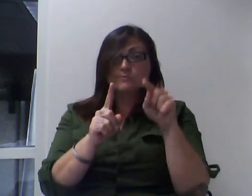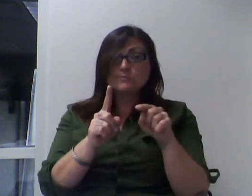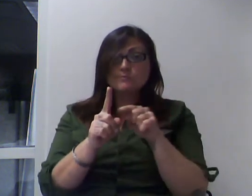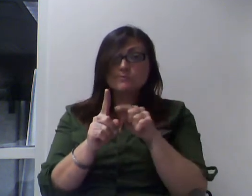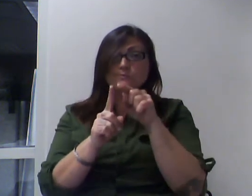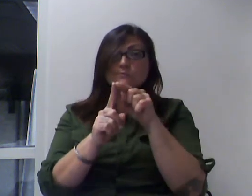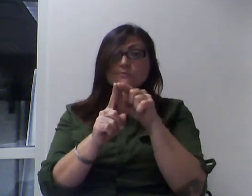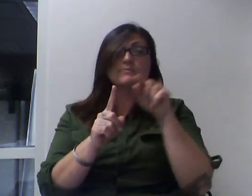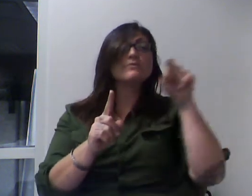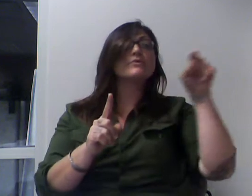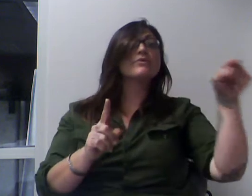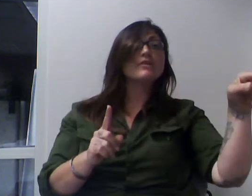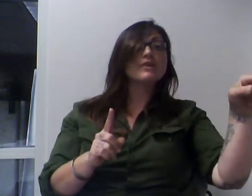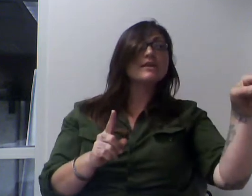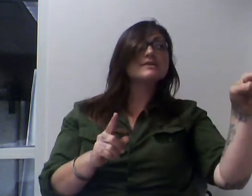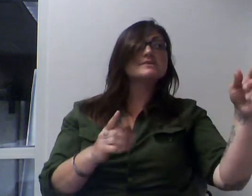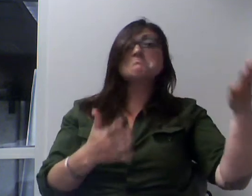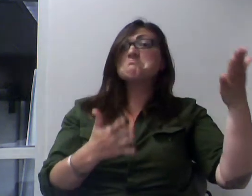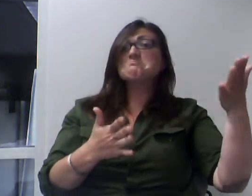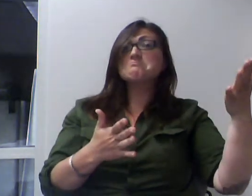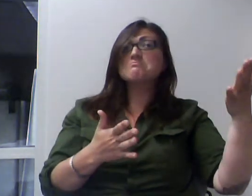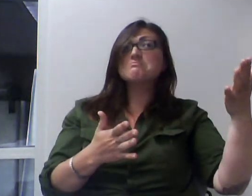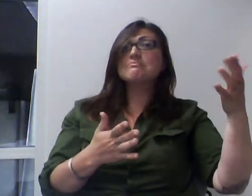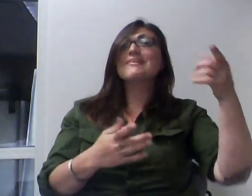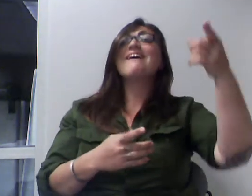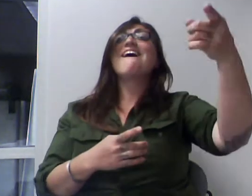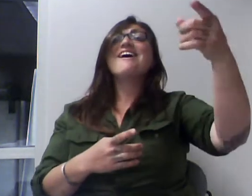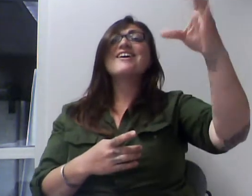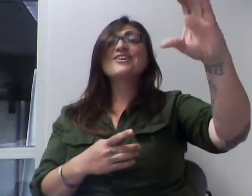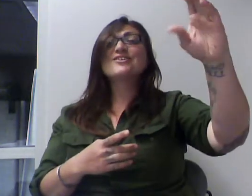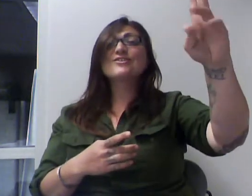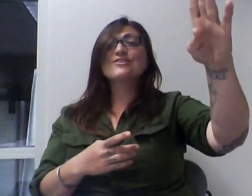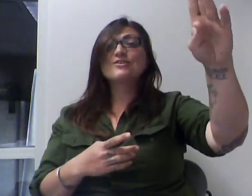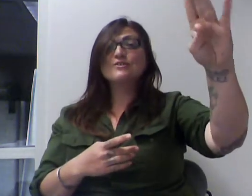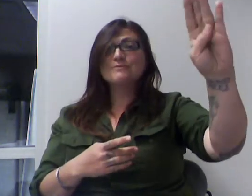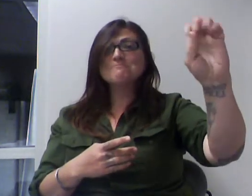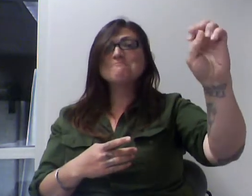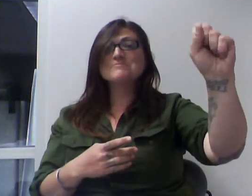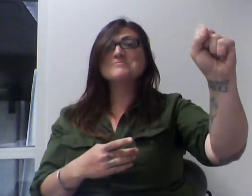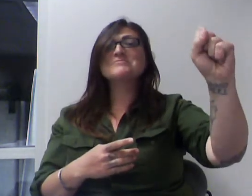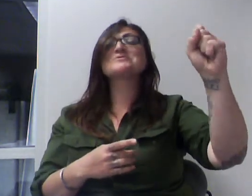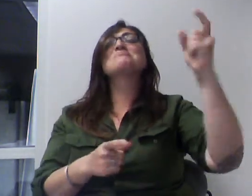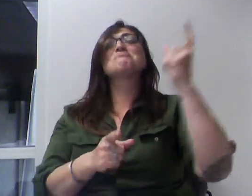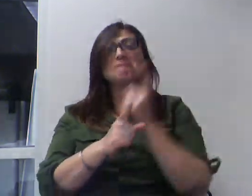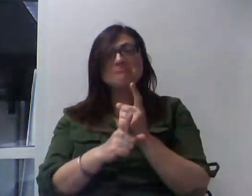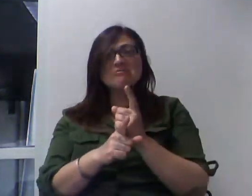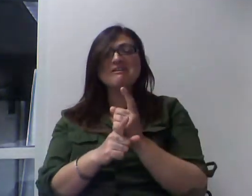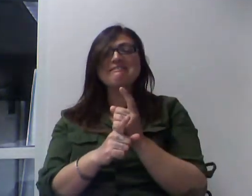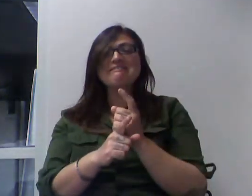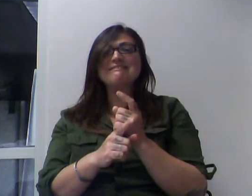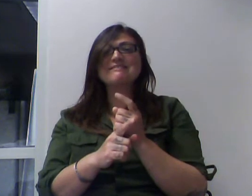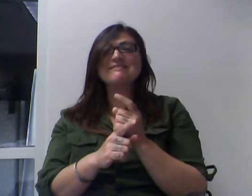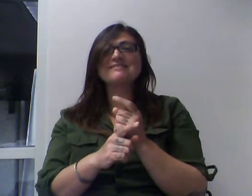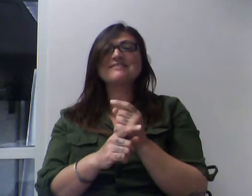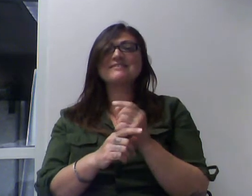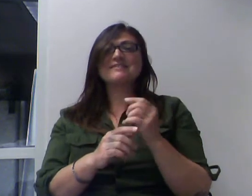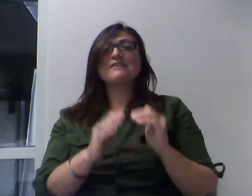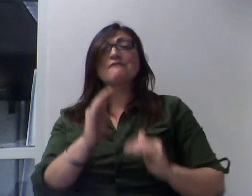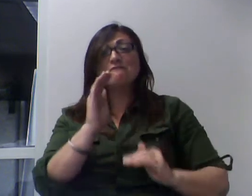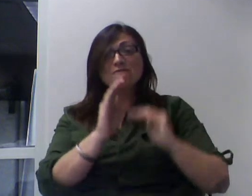Our next step might be what? There you go. Good for you. Perfect. Fill it with cubes. So